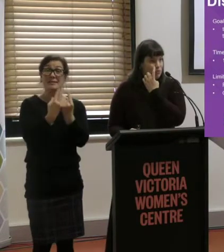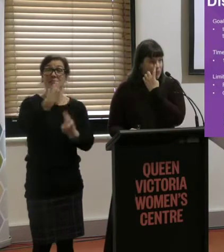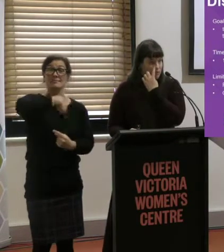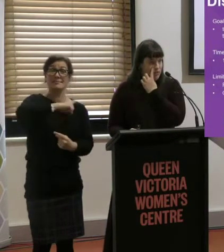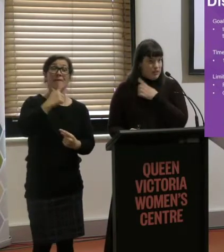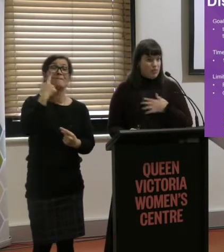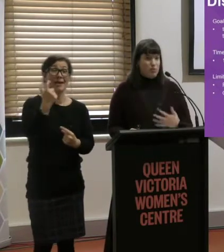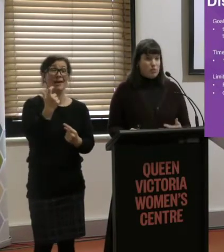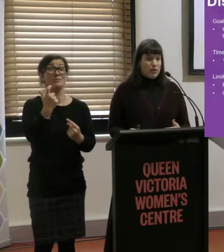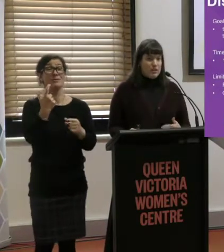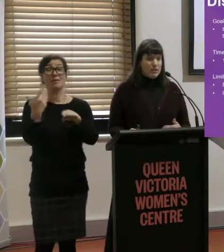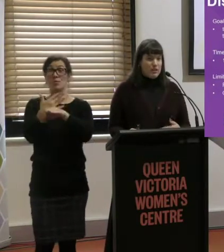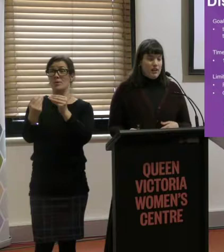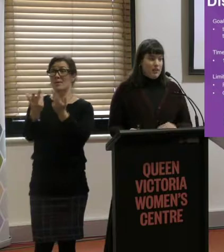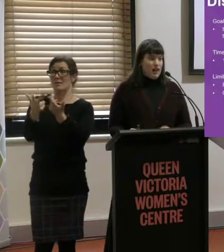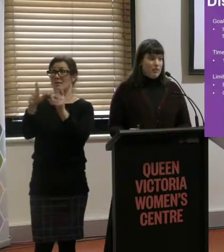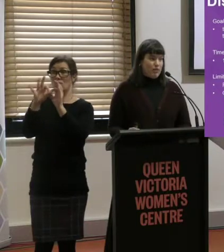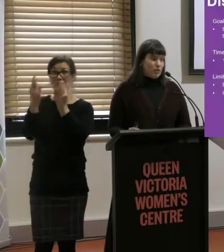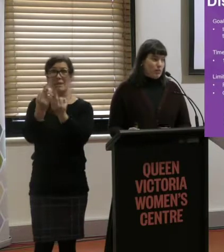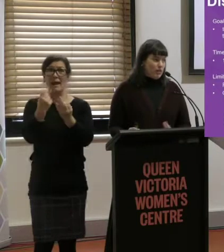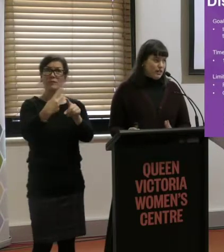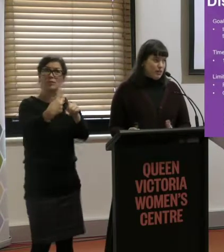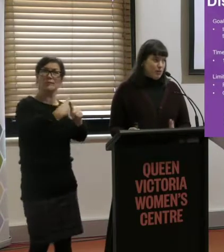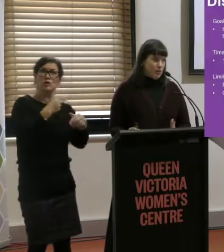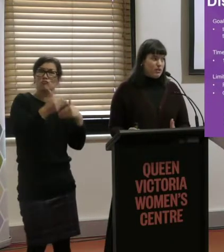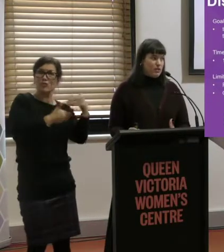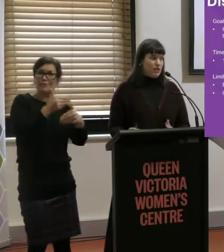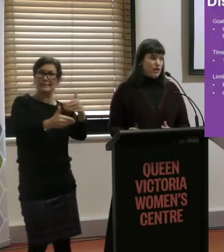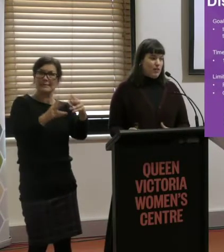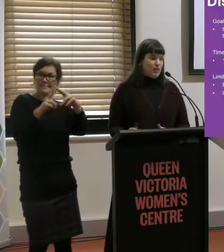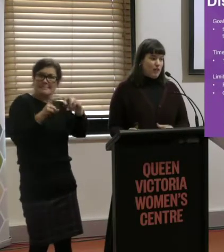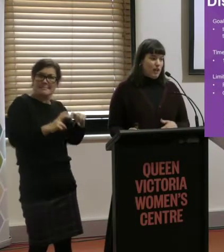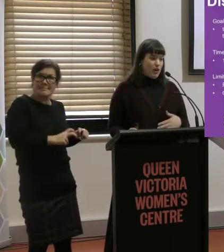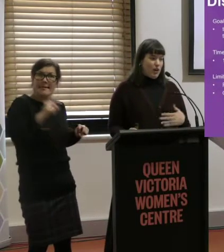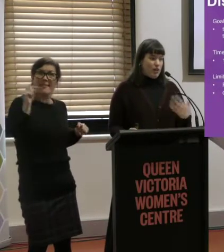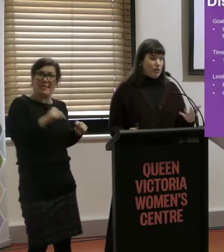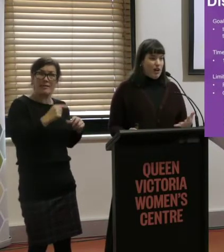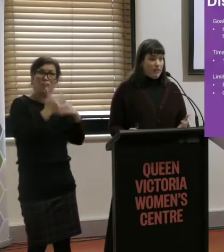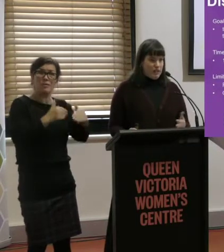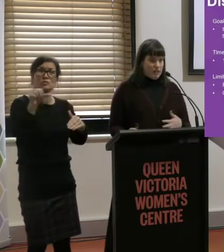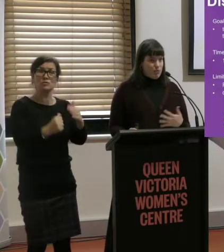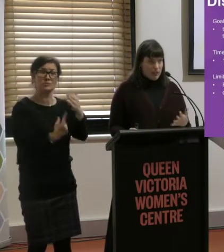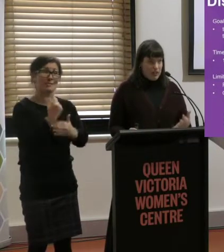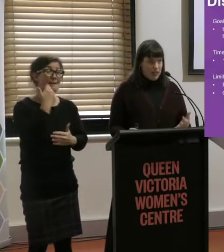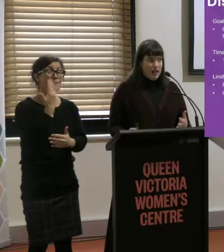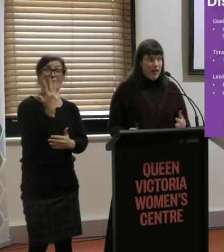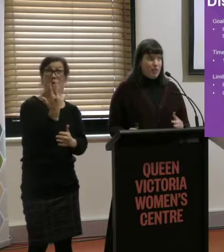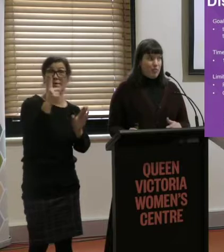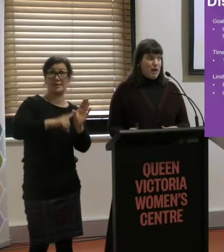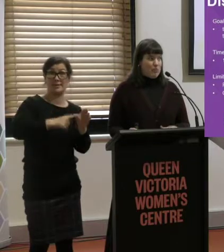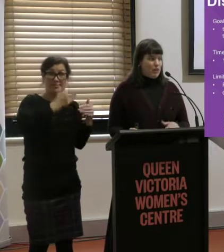that we've worked with is the review process. The review process is supposed to occur every five years, roughly.